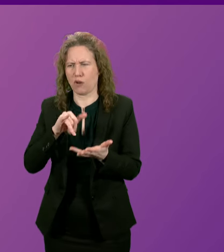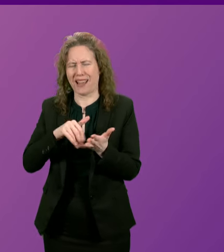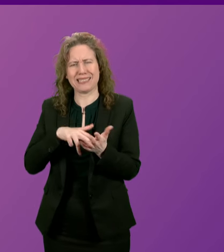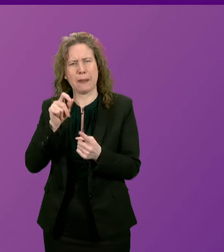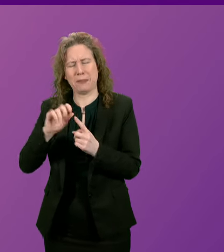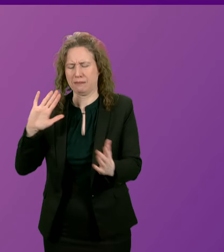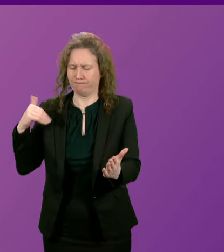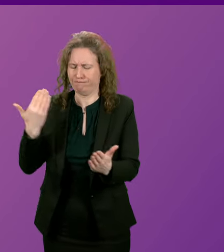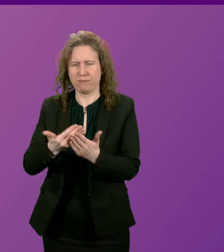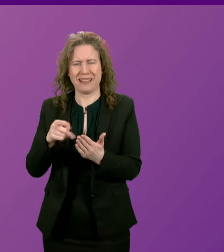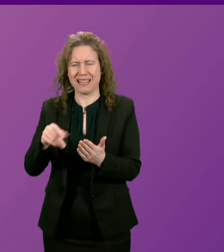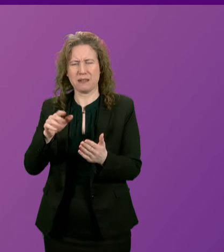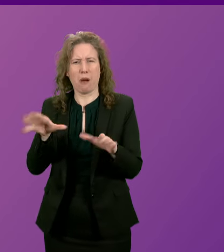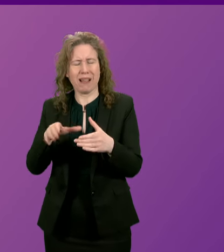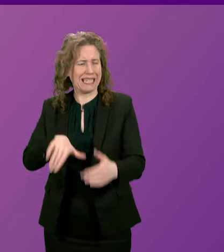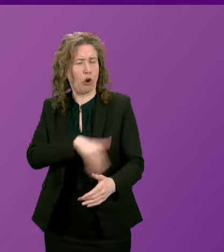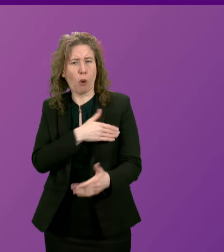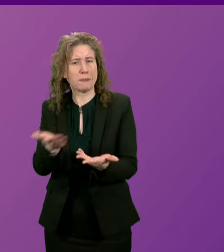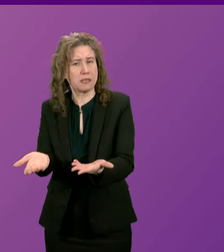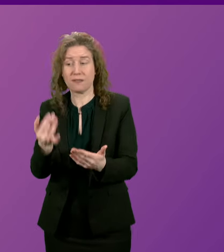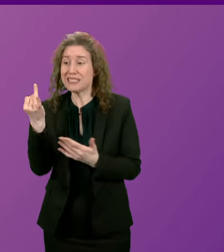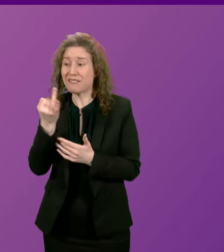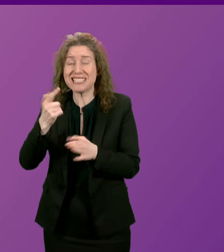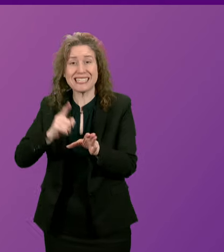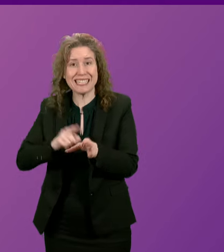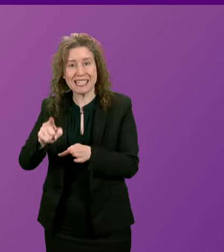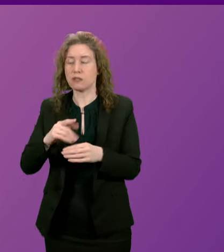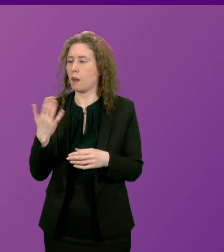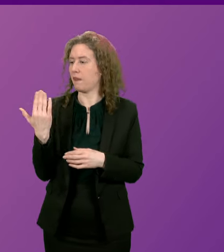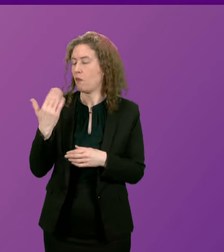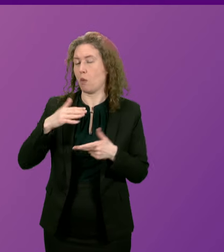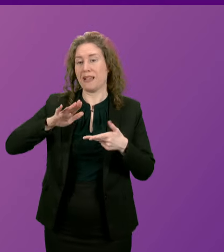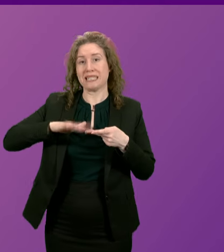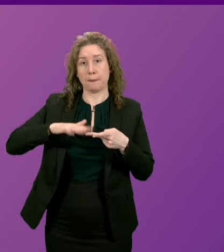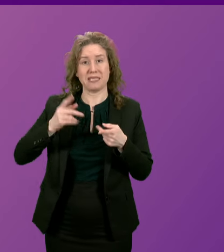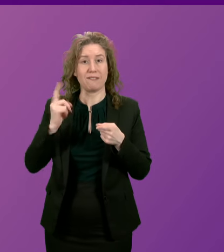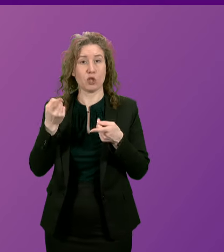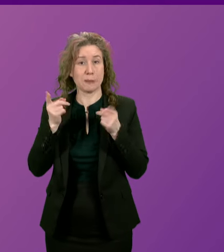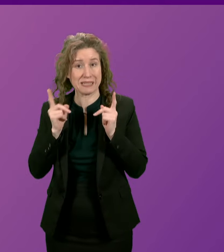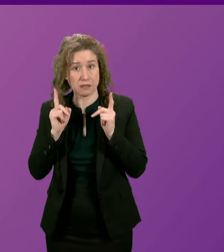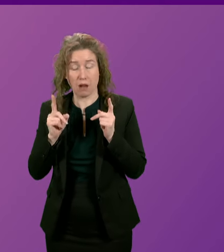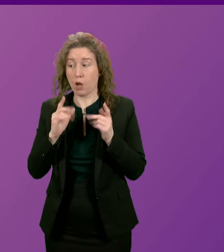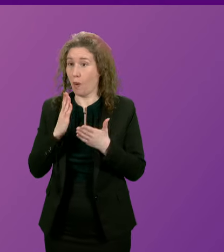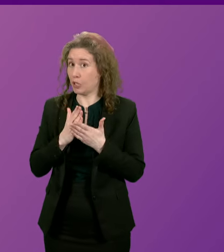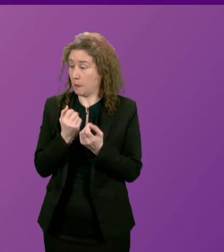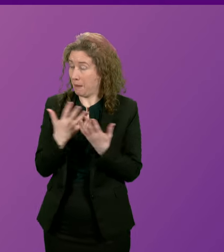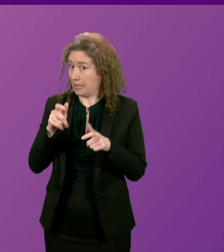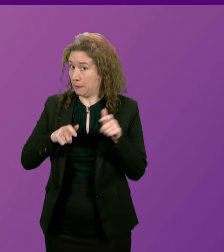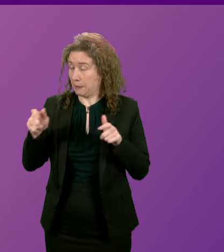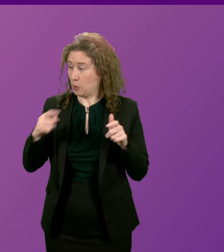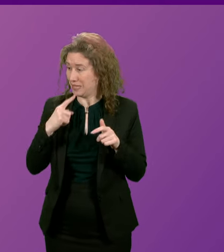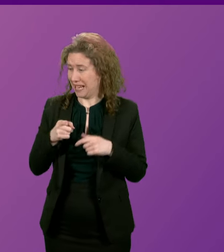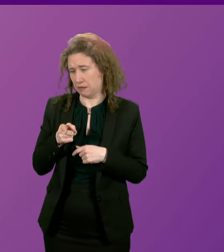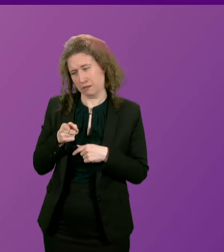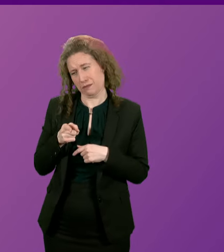government for the past 17 years or the former Deputy First Minister who many on her own benches say should be